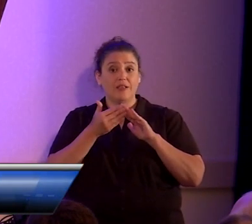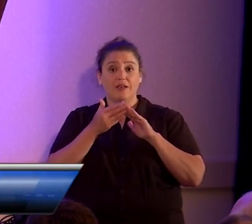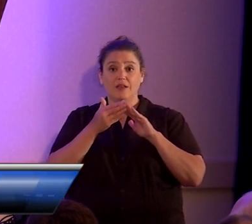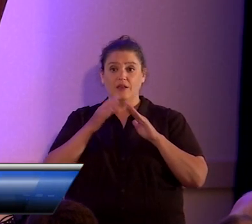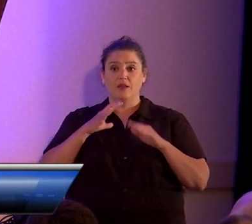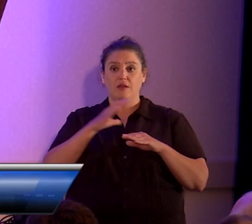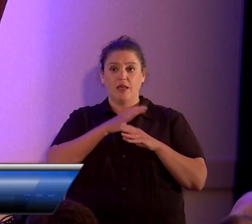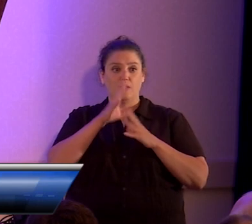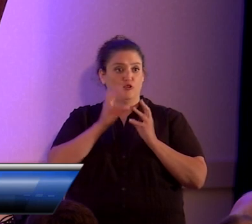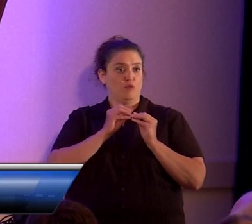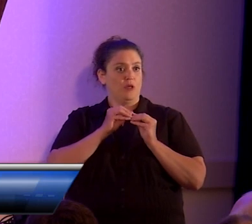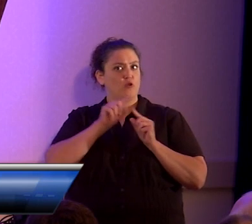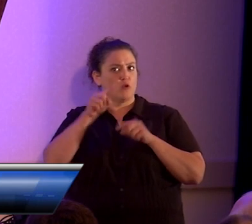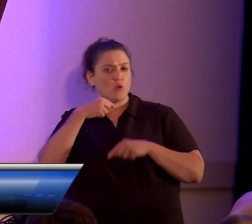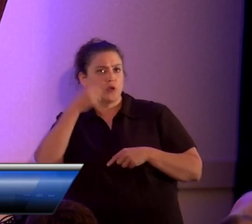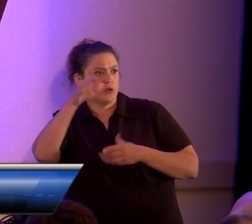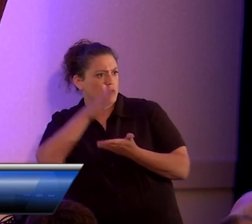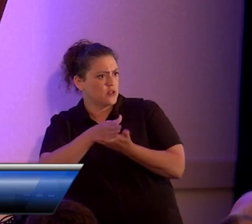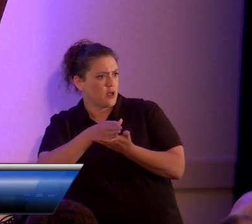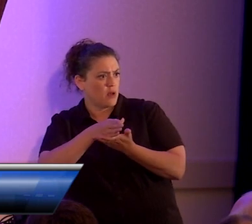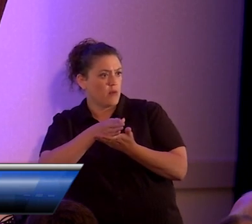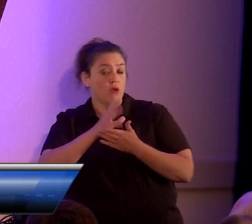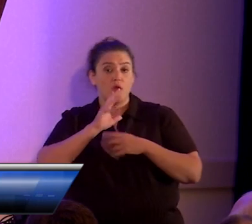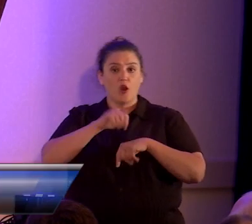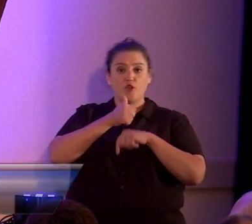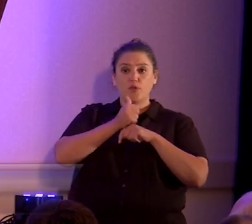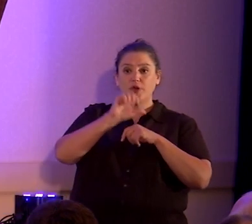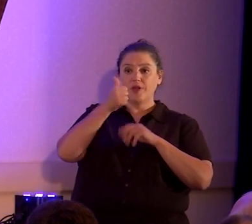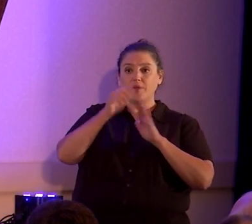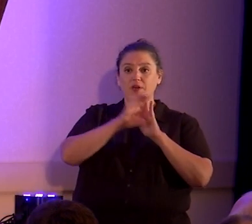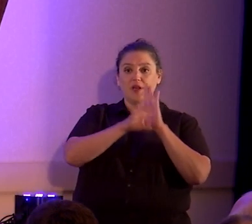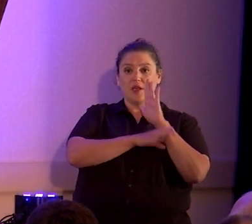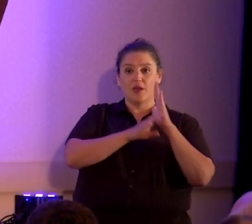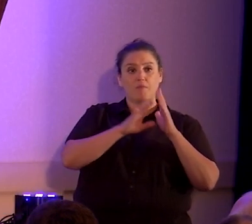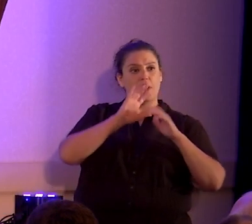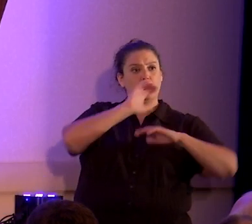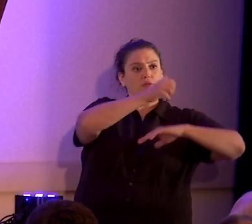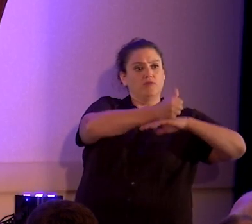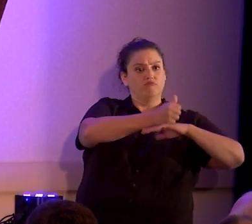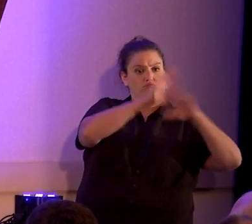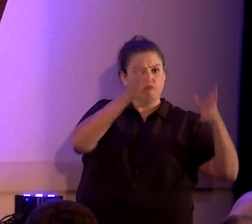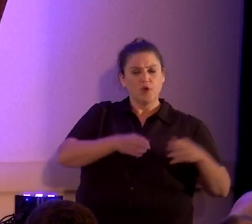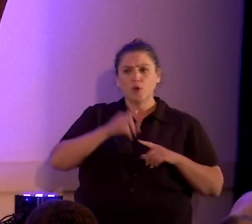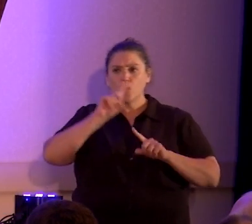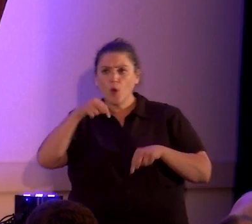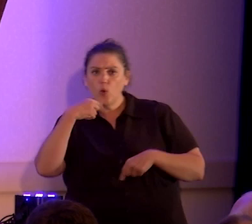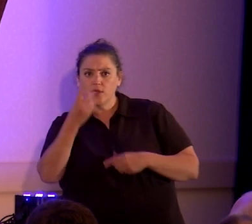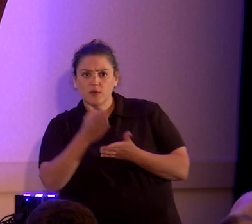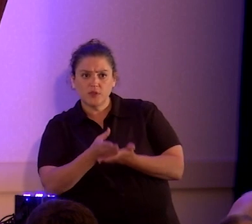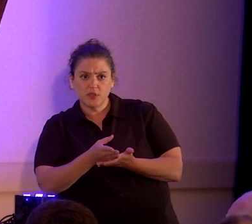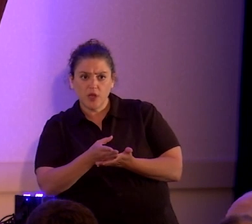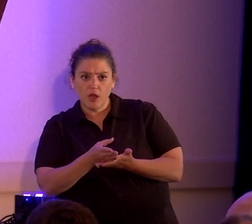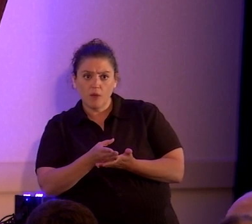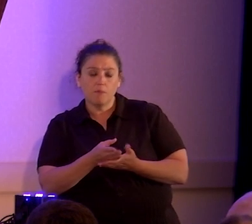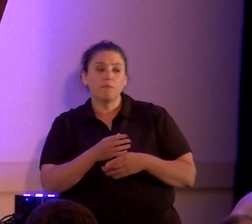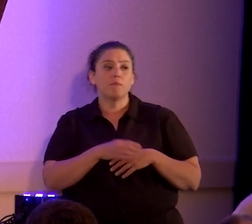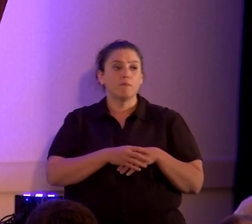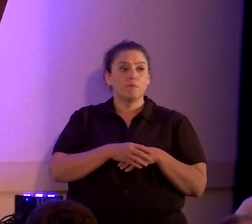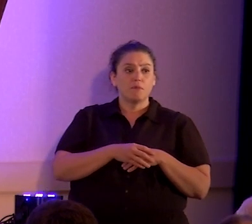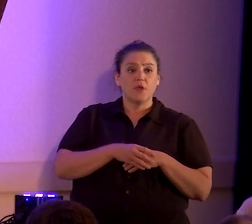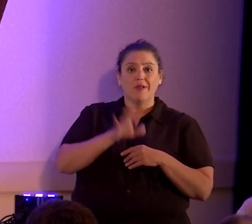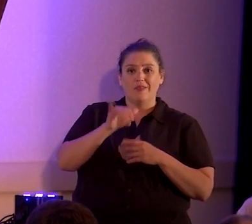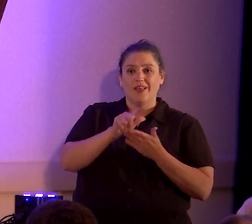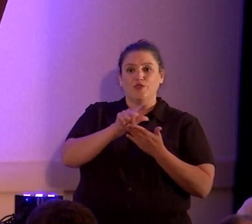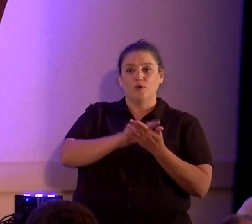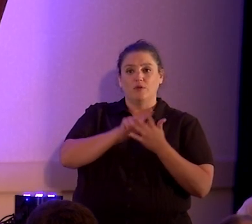meeting and tell them to stop. Are they putting up a Ten Commandments monument? Go to the city council meeting and tell them to stop, if you're part of the citizenry. That's where the